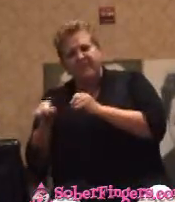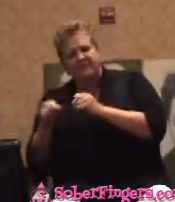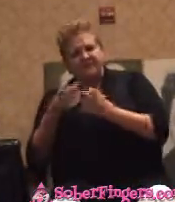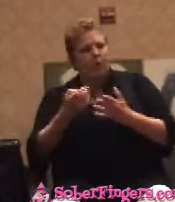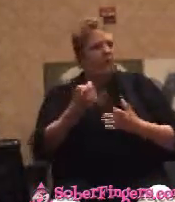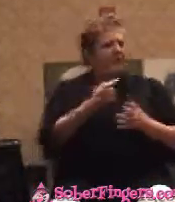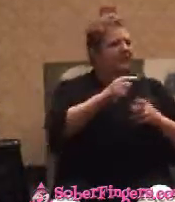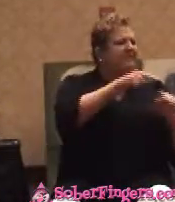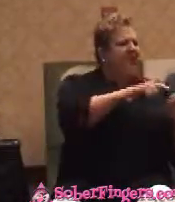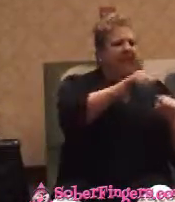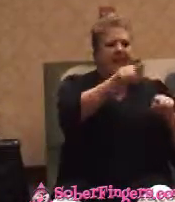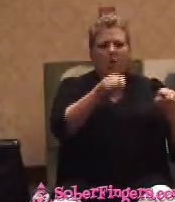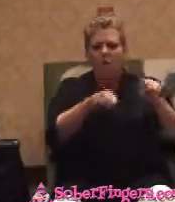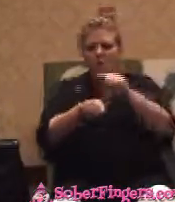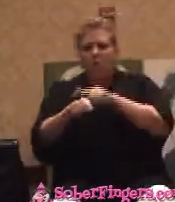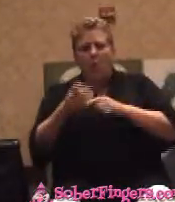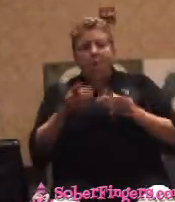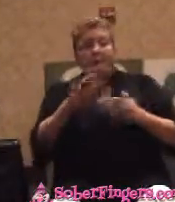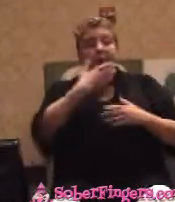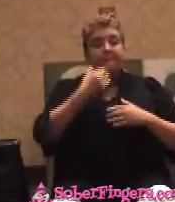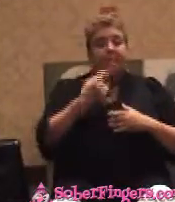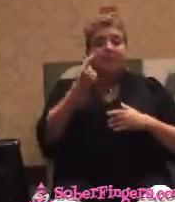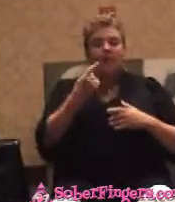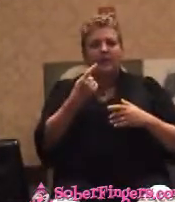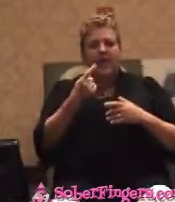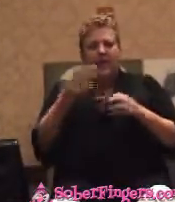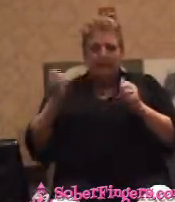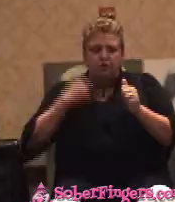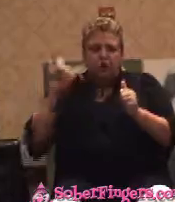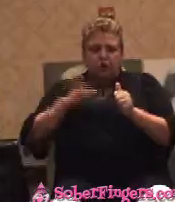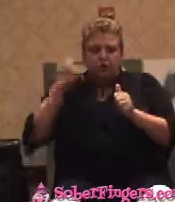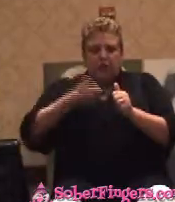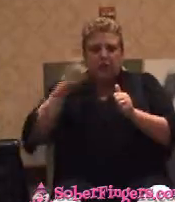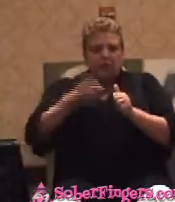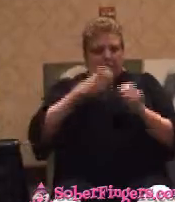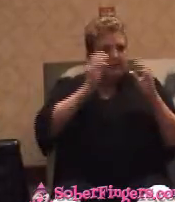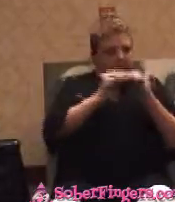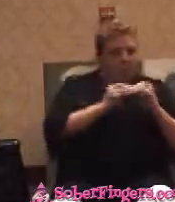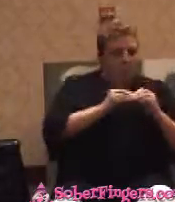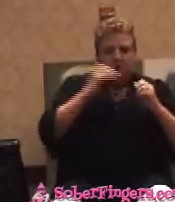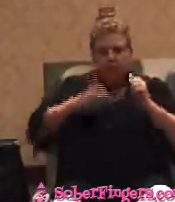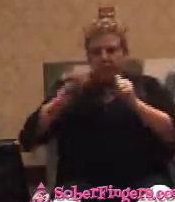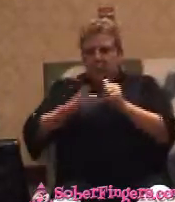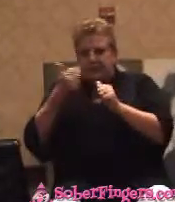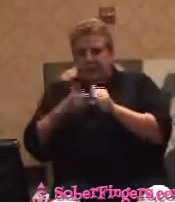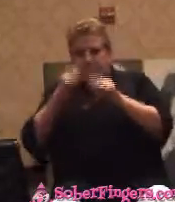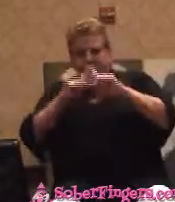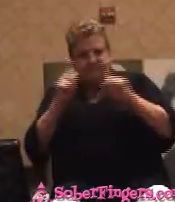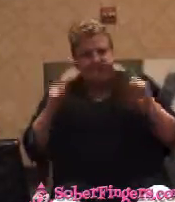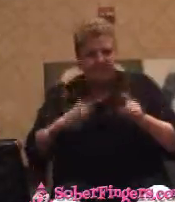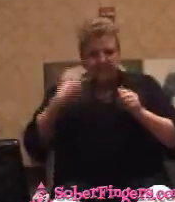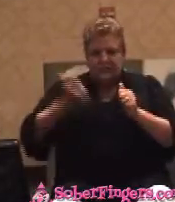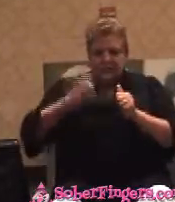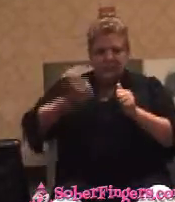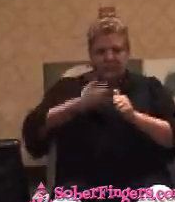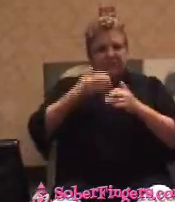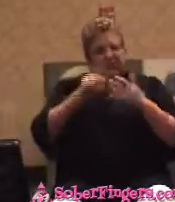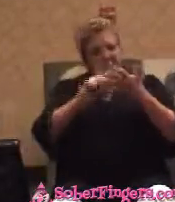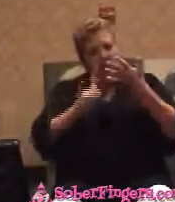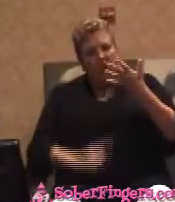or a little better quality. And I kept chasing more, better, and different. And I'd been doing that for a long time until I got way